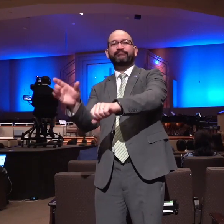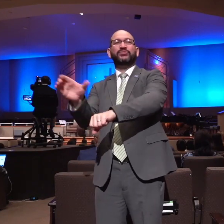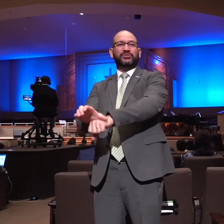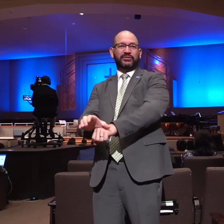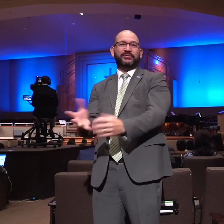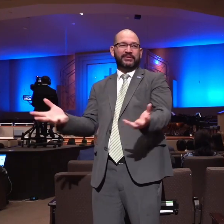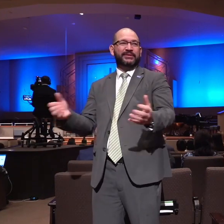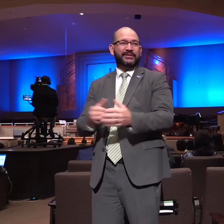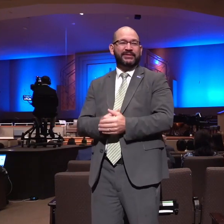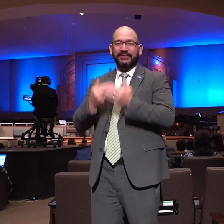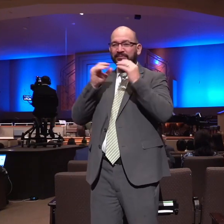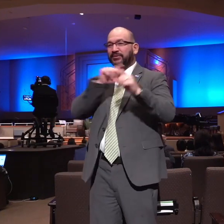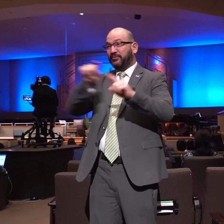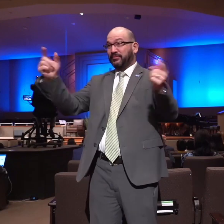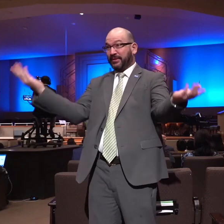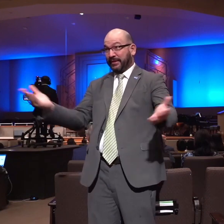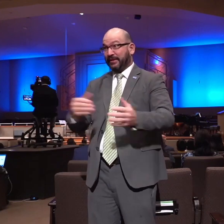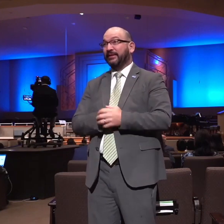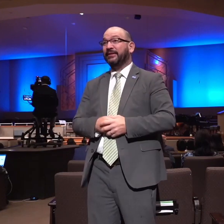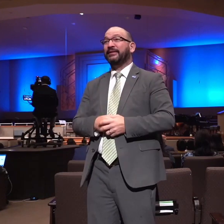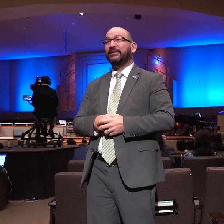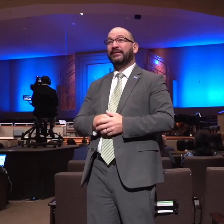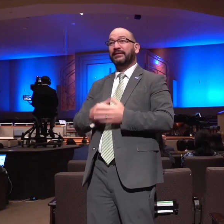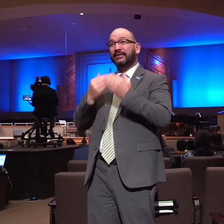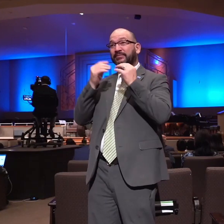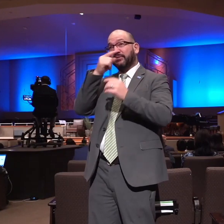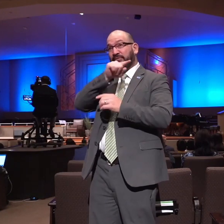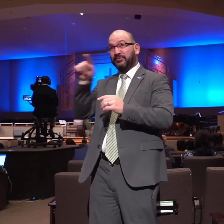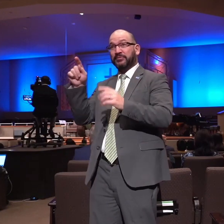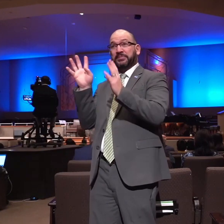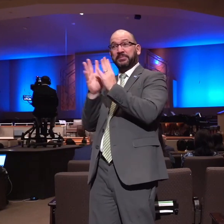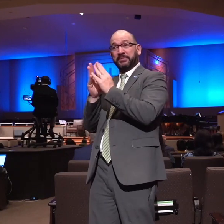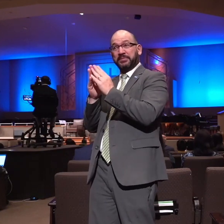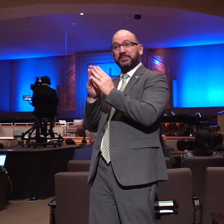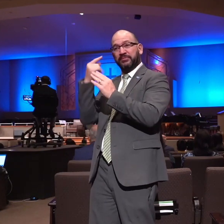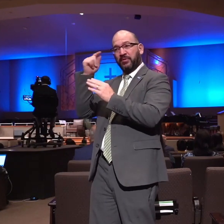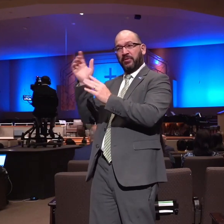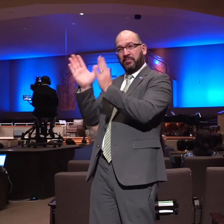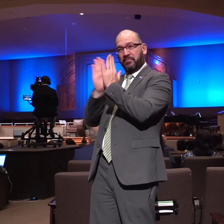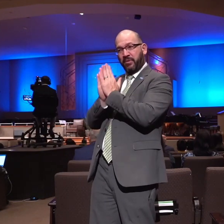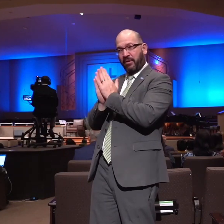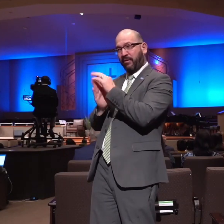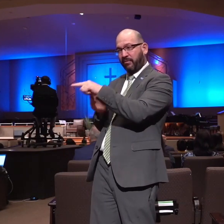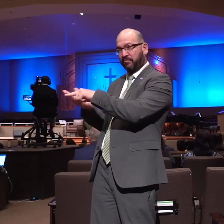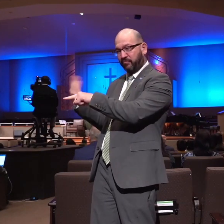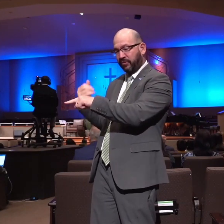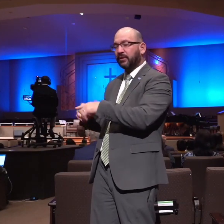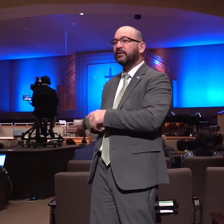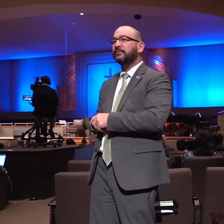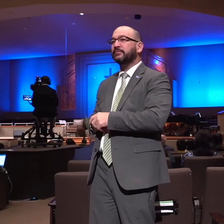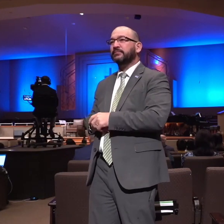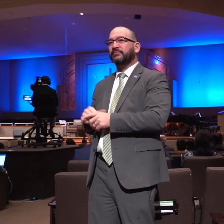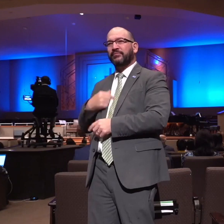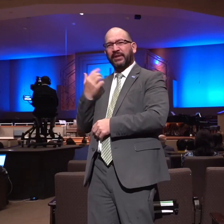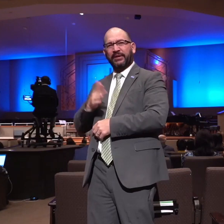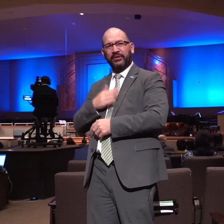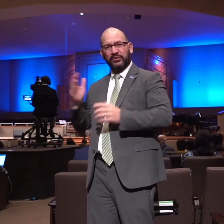tonight thank you for those that met with him earlier I know that was a great encouragement to him and I've been encouraged by the service tonight I